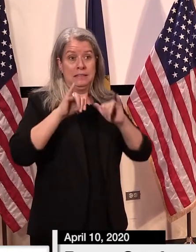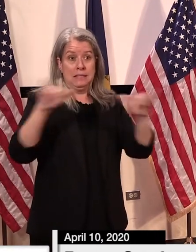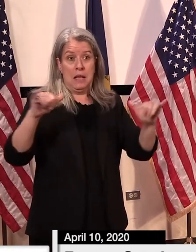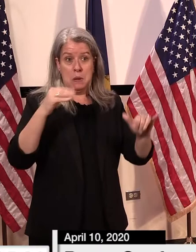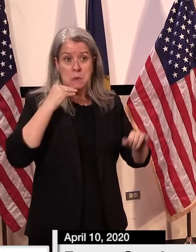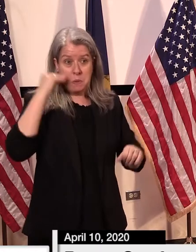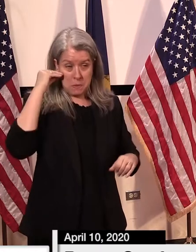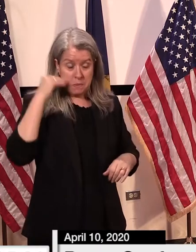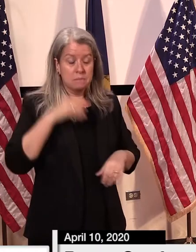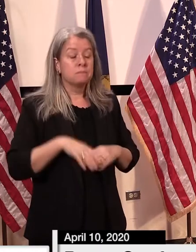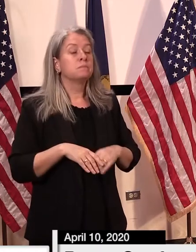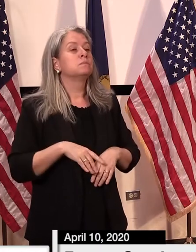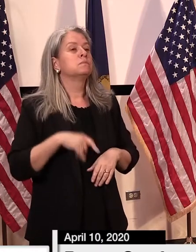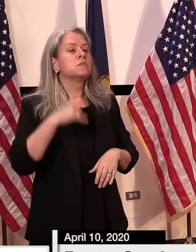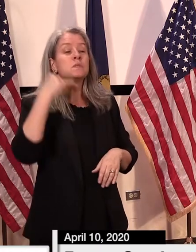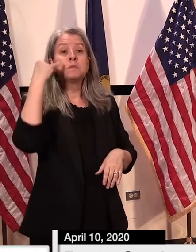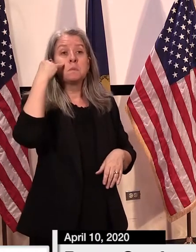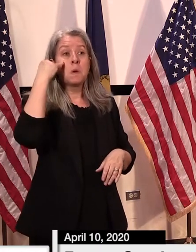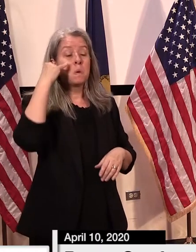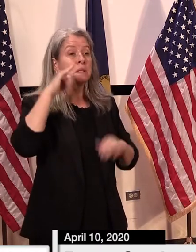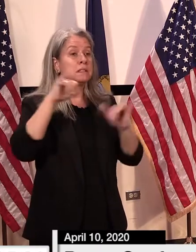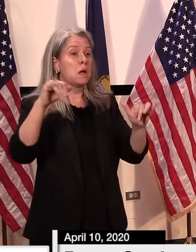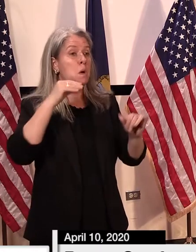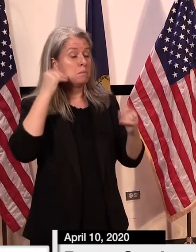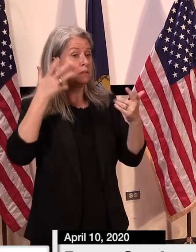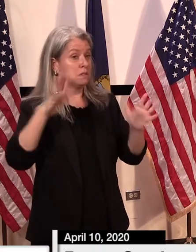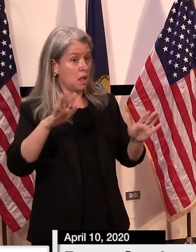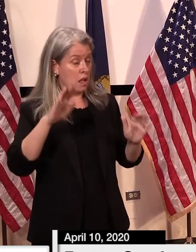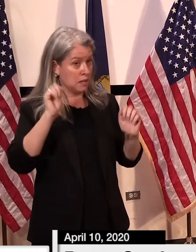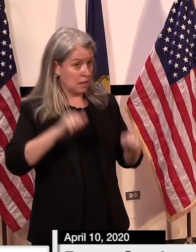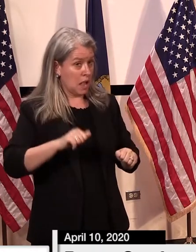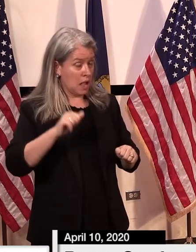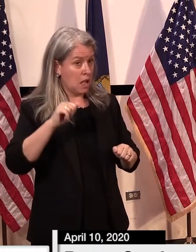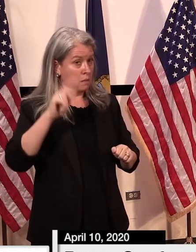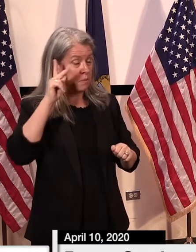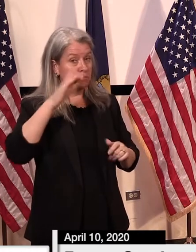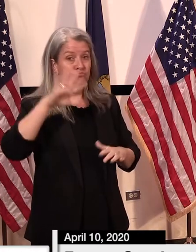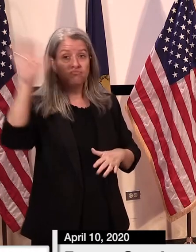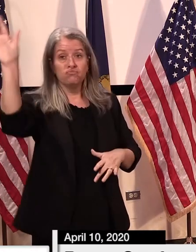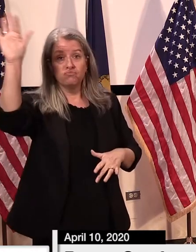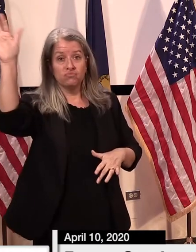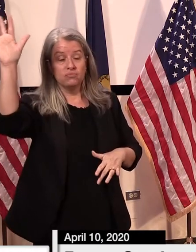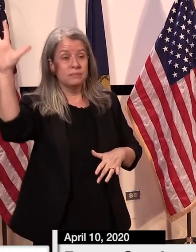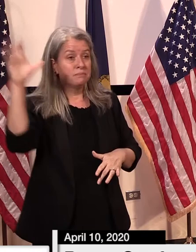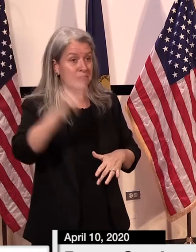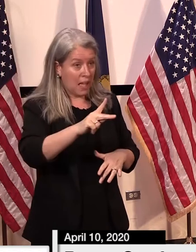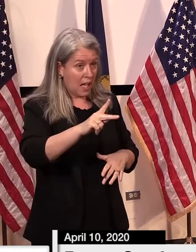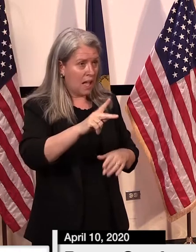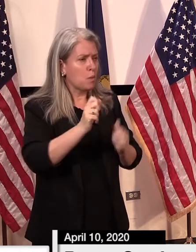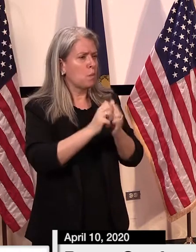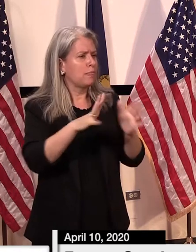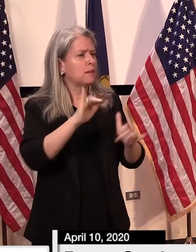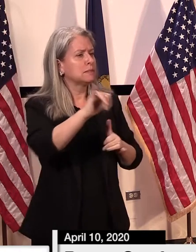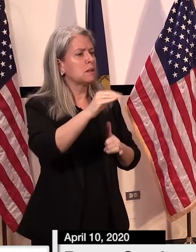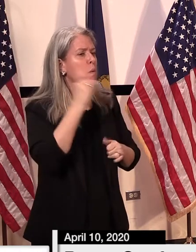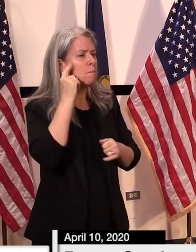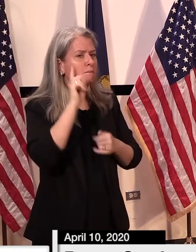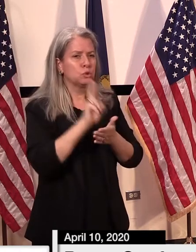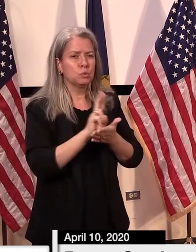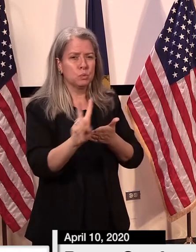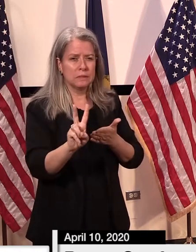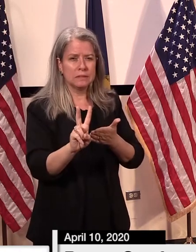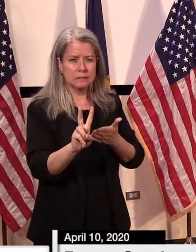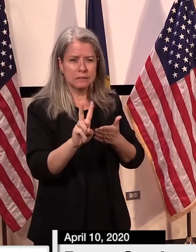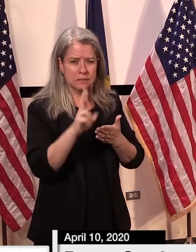that people will be able to travel out of state without having to quarantine when they return and the second question onto that is what do you say to people who